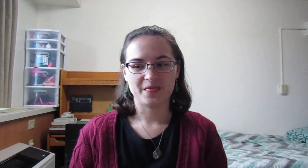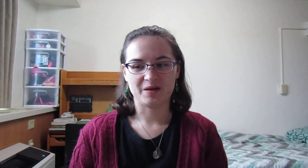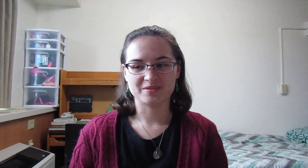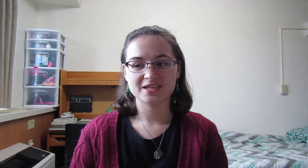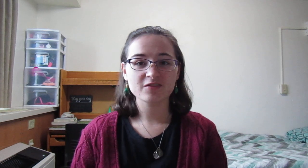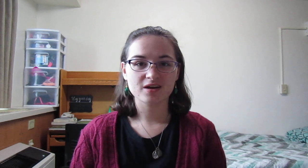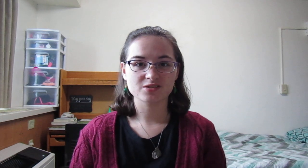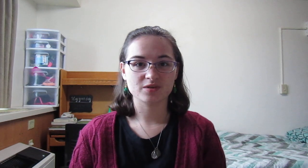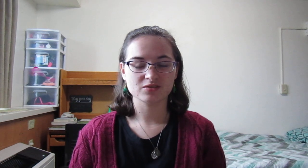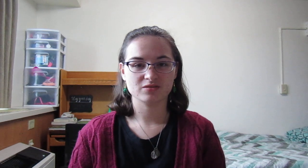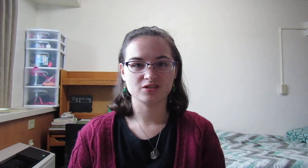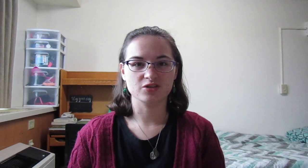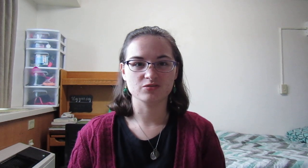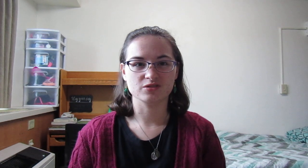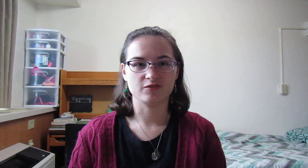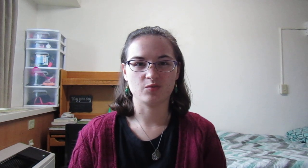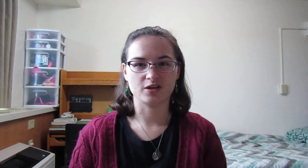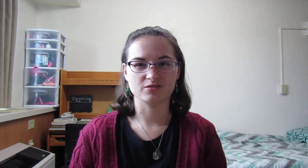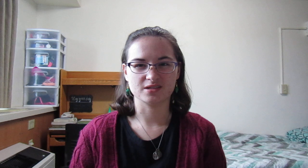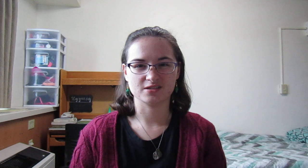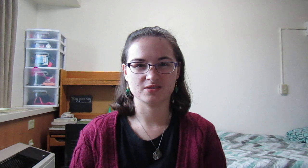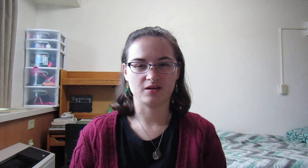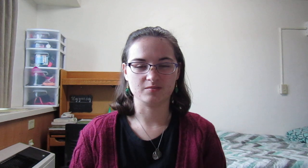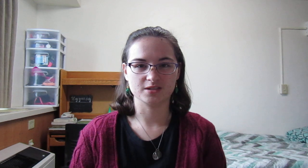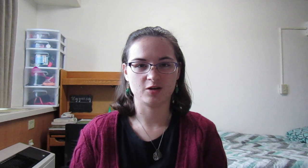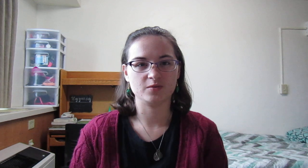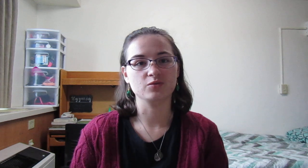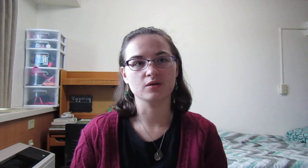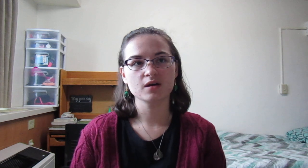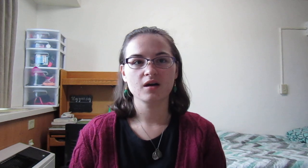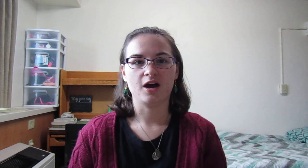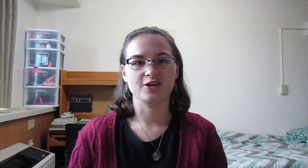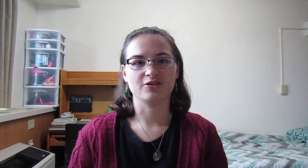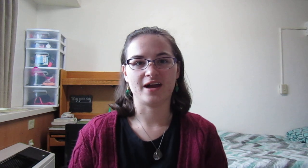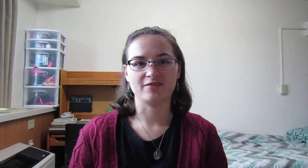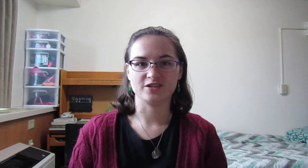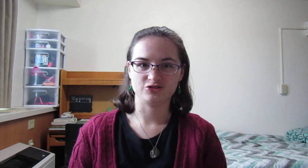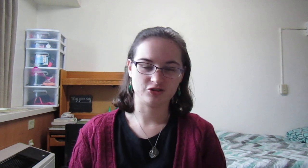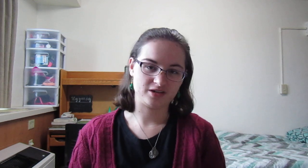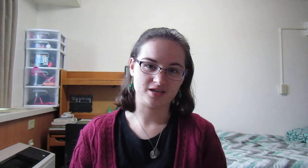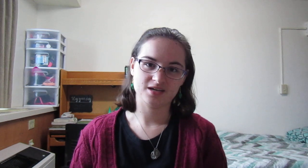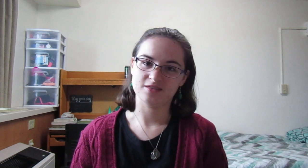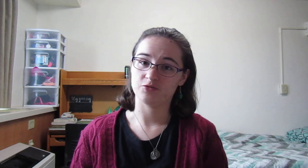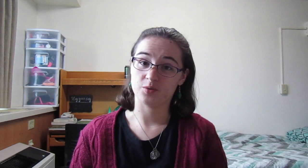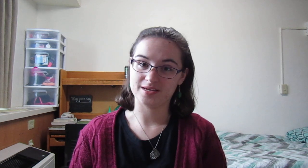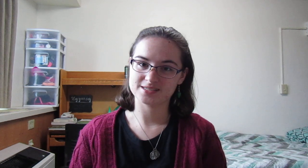and to give you guys a resource to use if you want to use this to help you on your Advent journey in the four weeks.